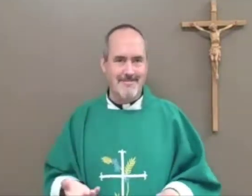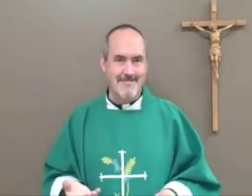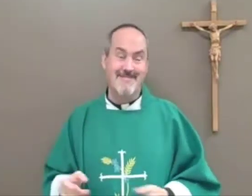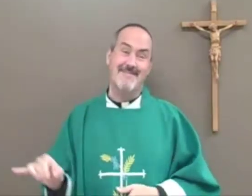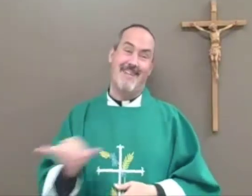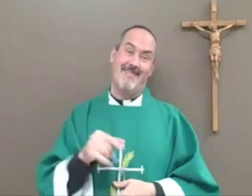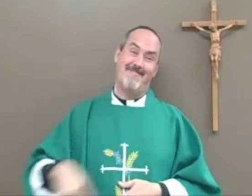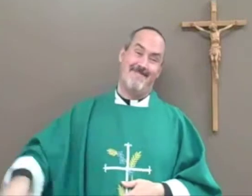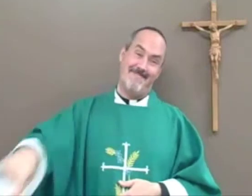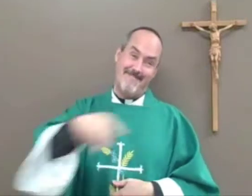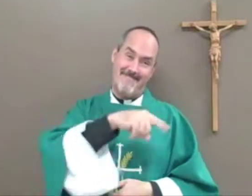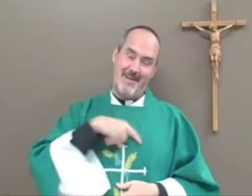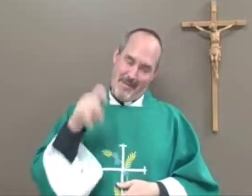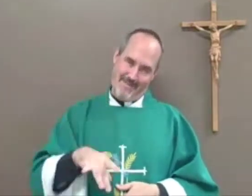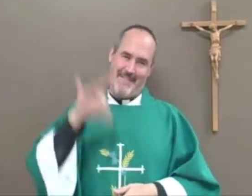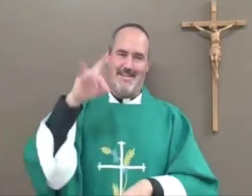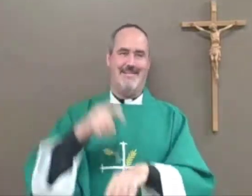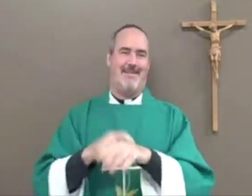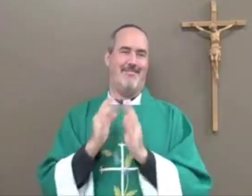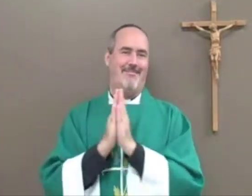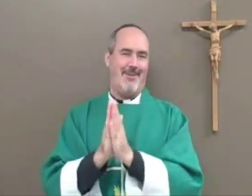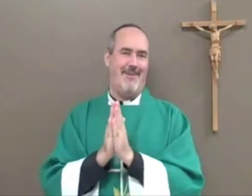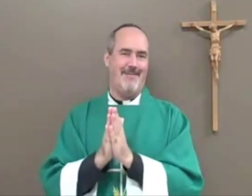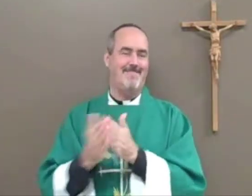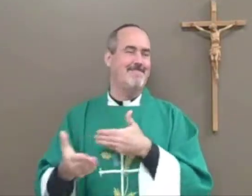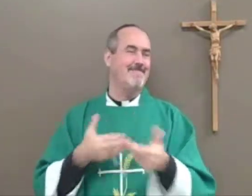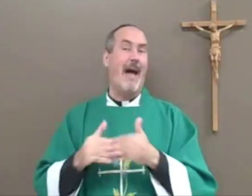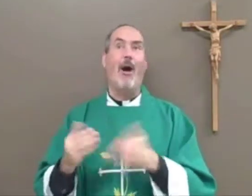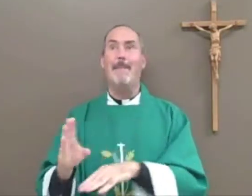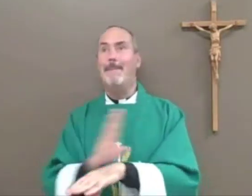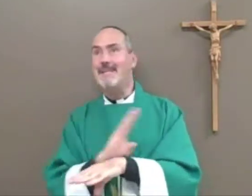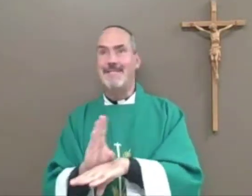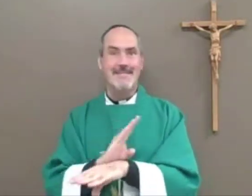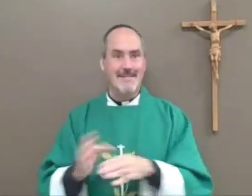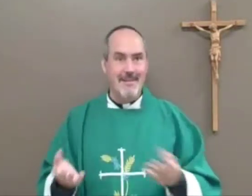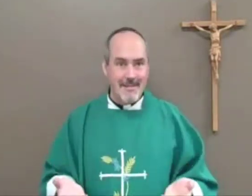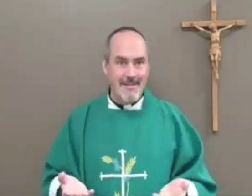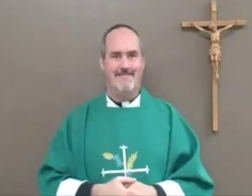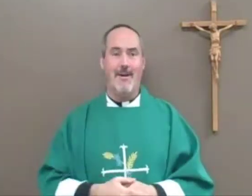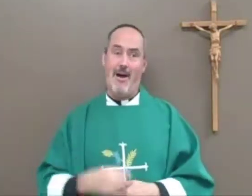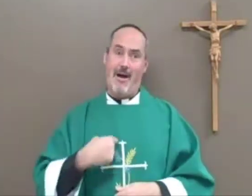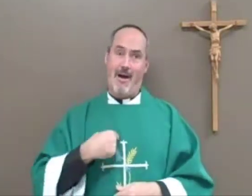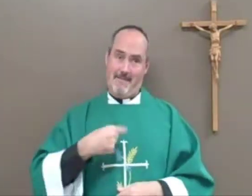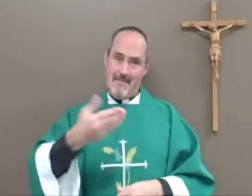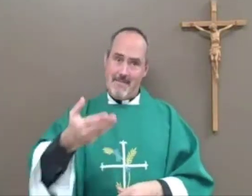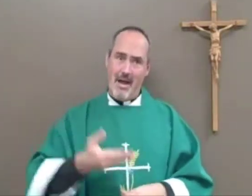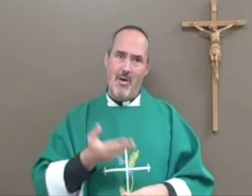so important for him. We, as well, need to find time to pray, even in our busy day.